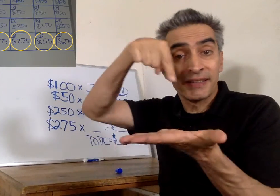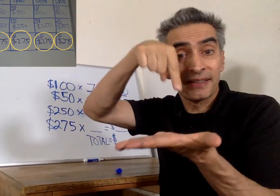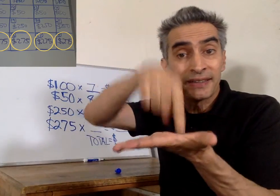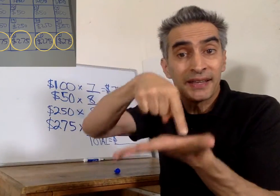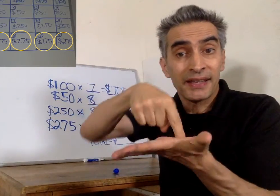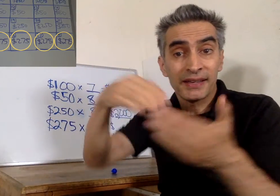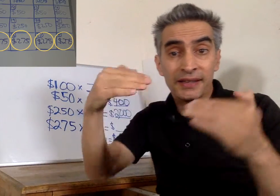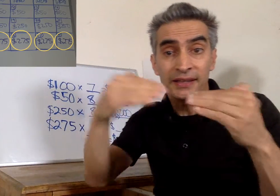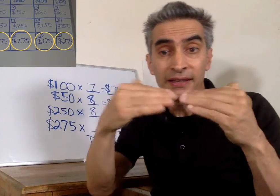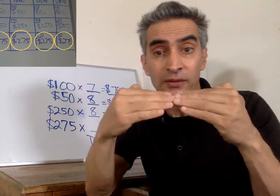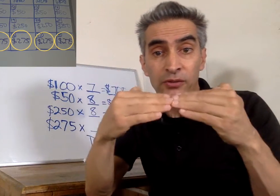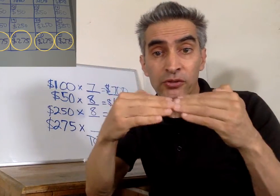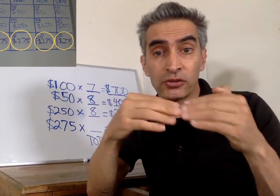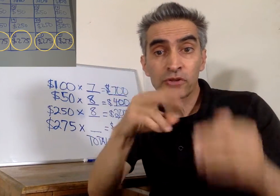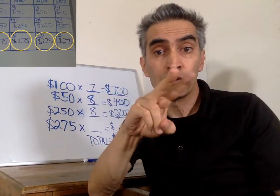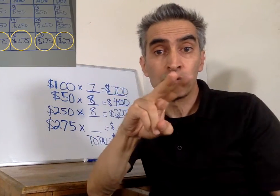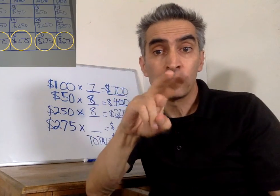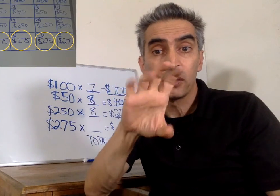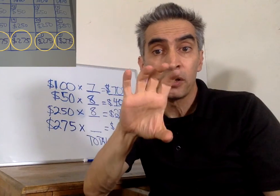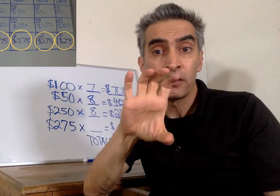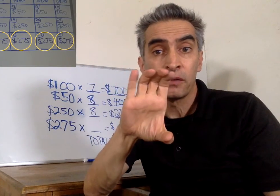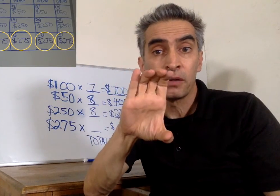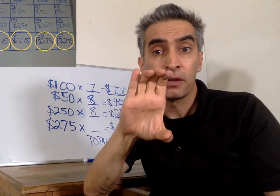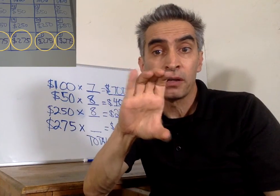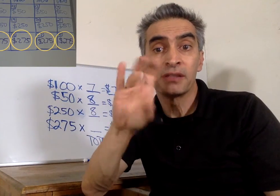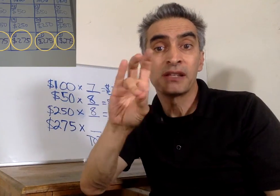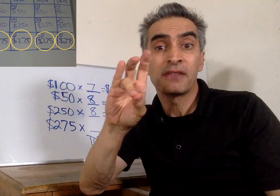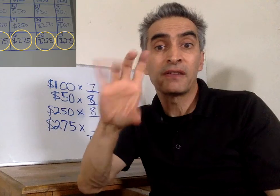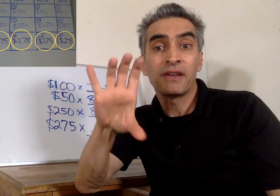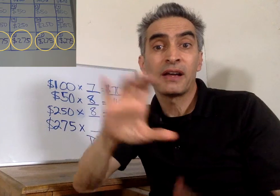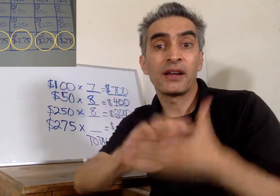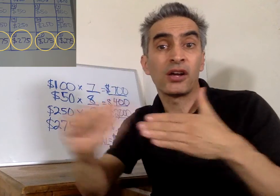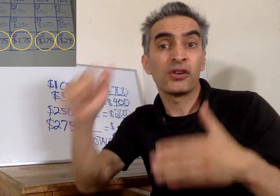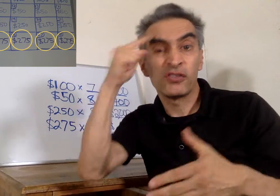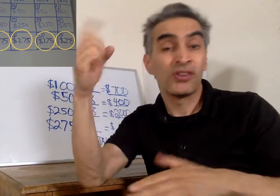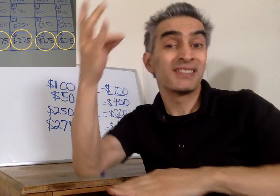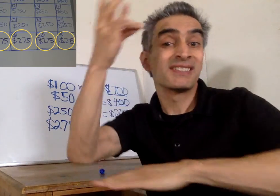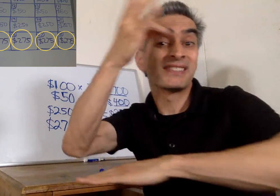There's a $275 balance. There's for seven days.